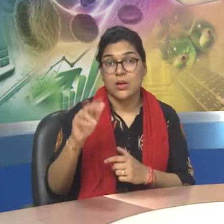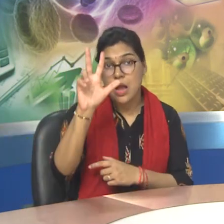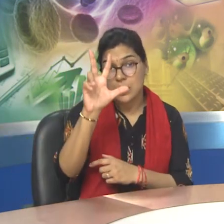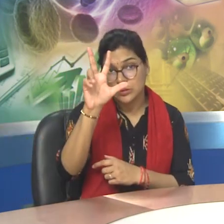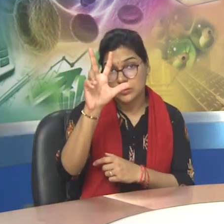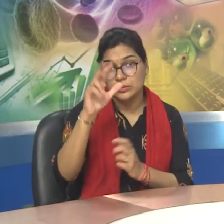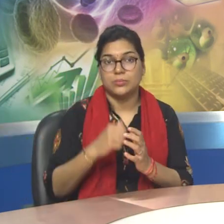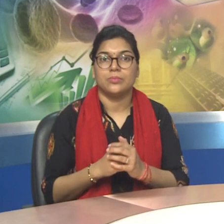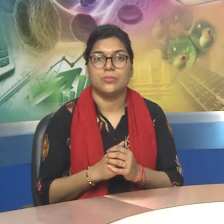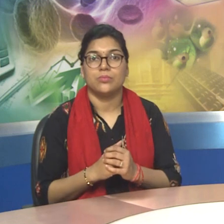Point 8.